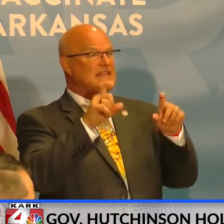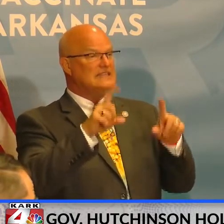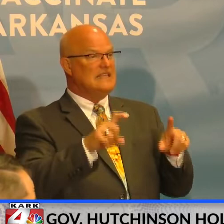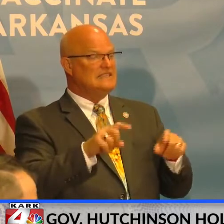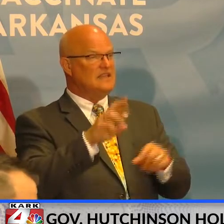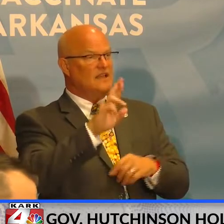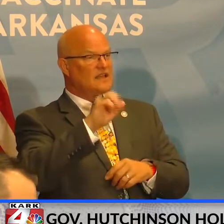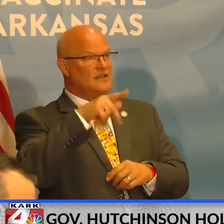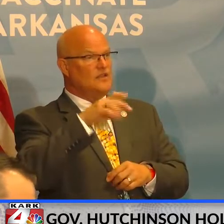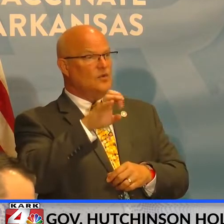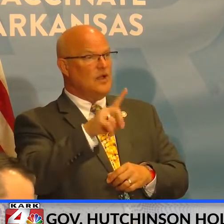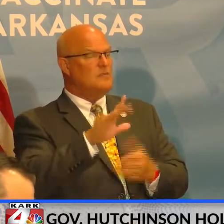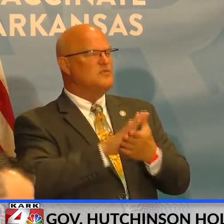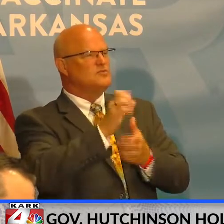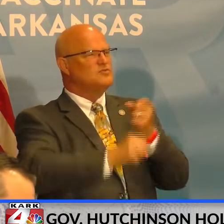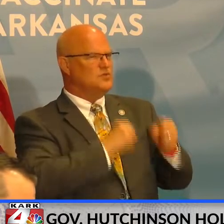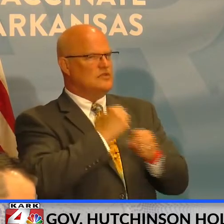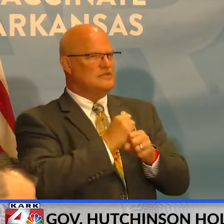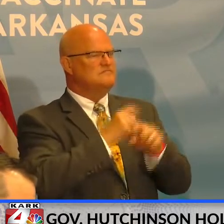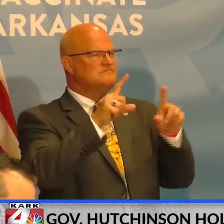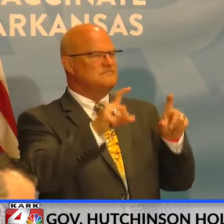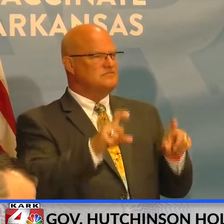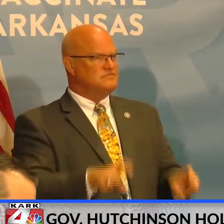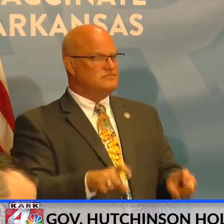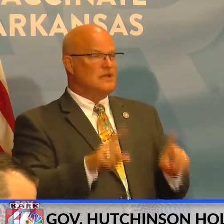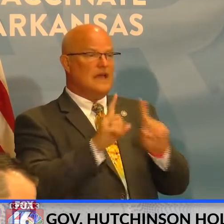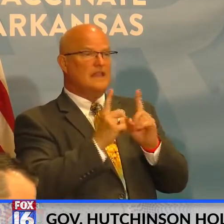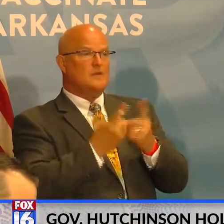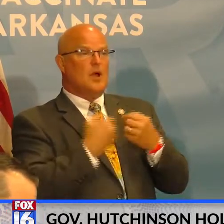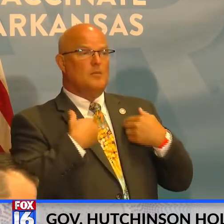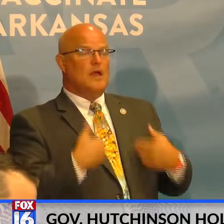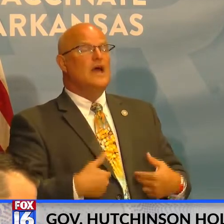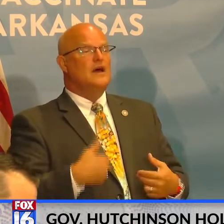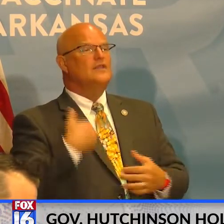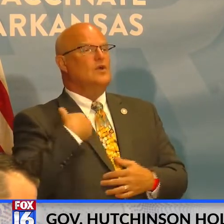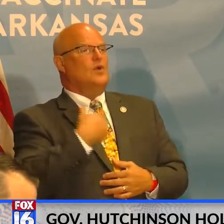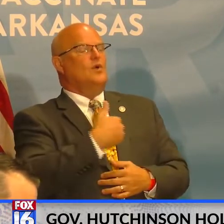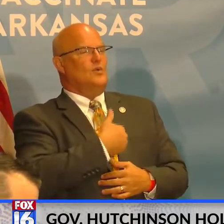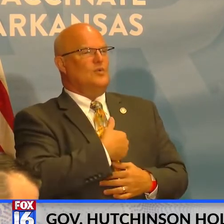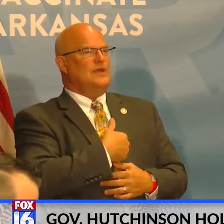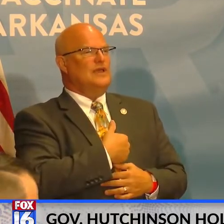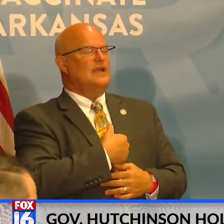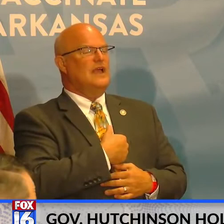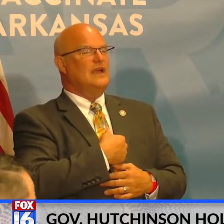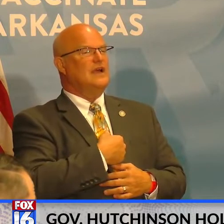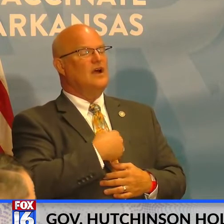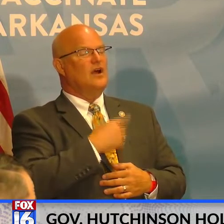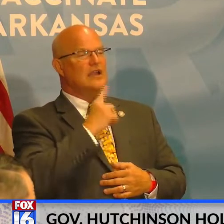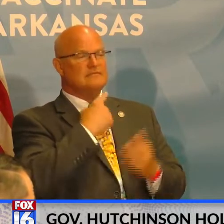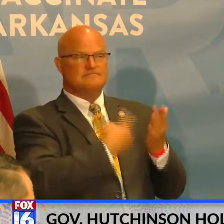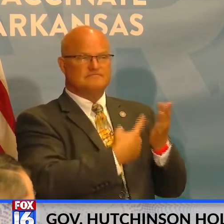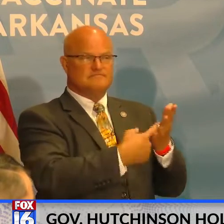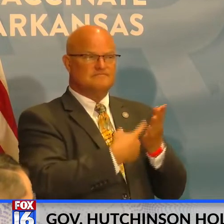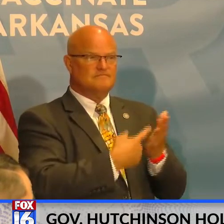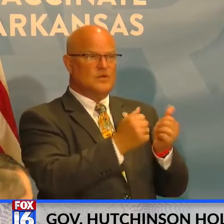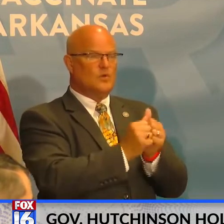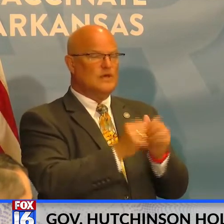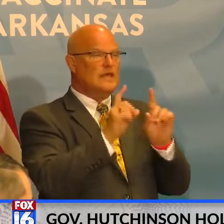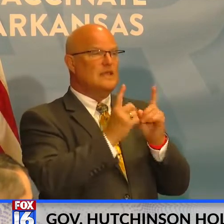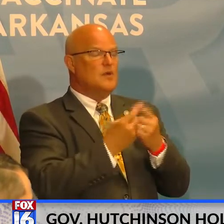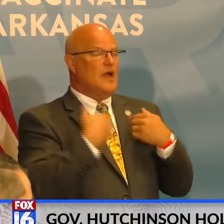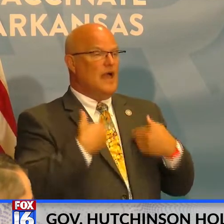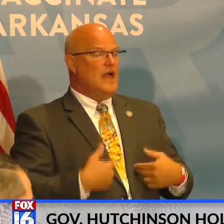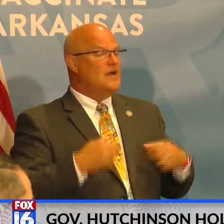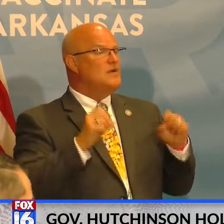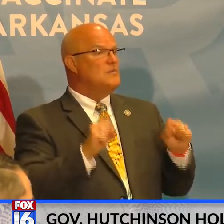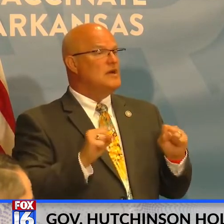um, through the school year. Um, the department of health, we, we are, um, as the governor said, talking with the department of health about the